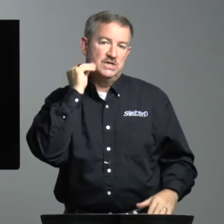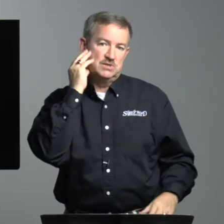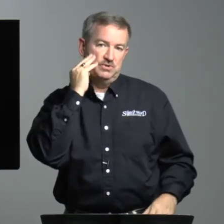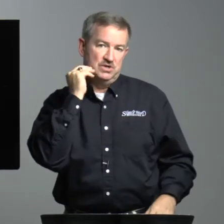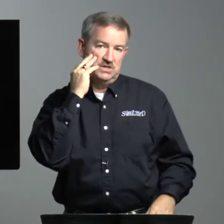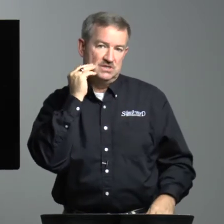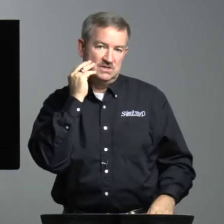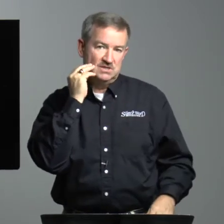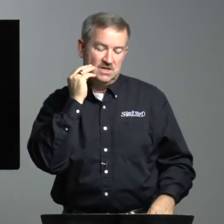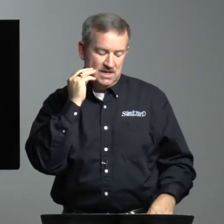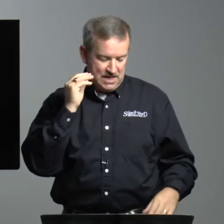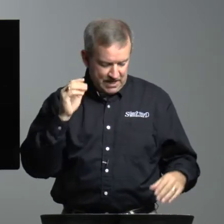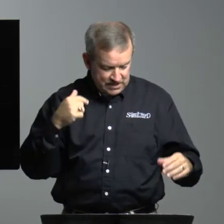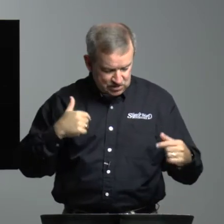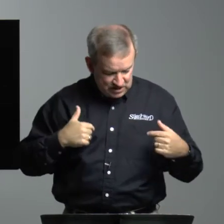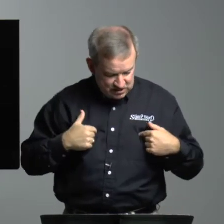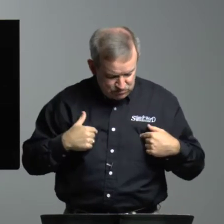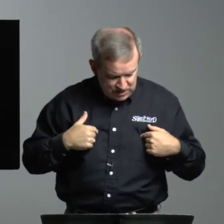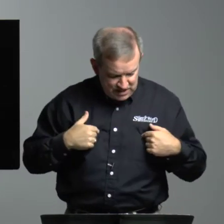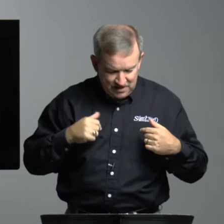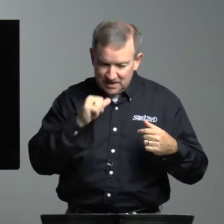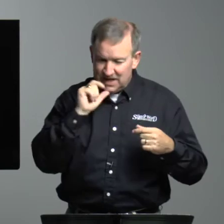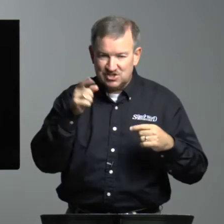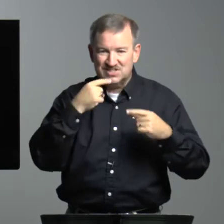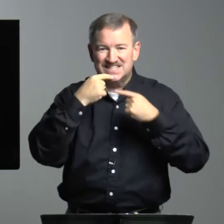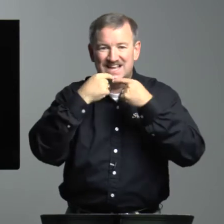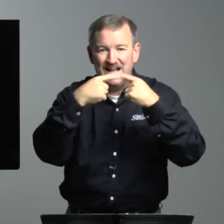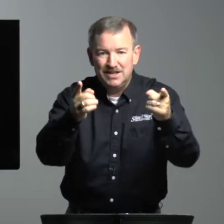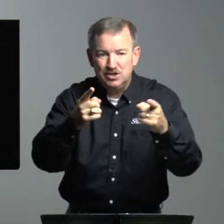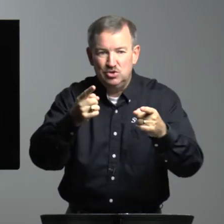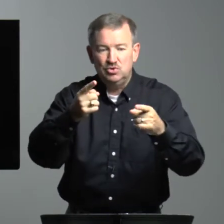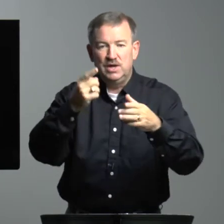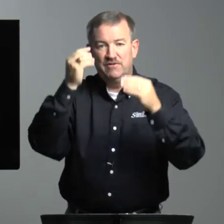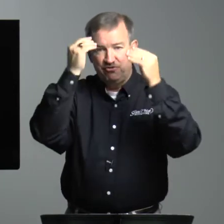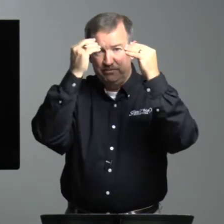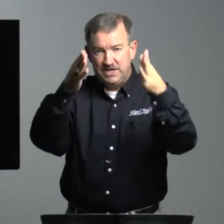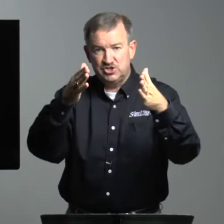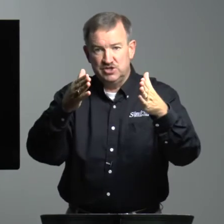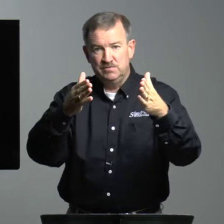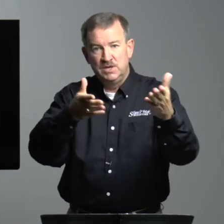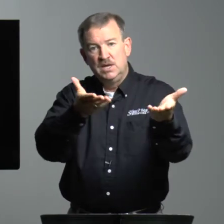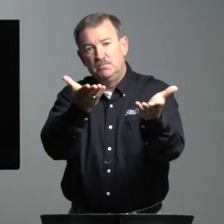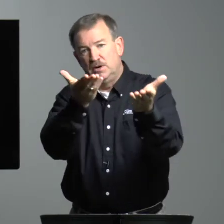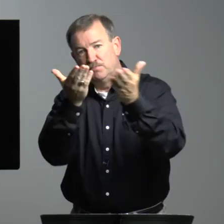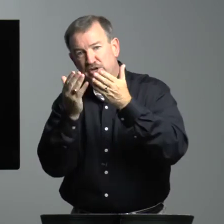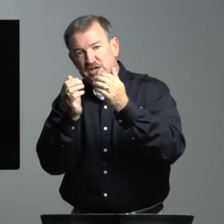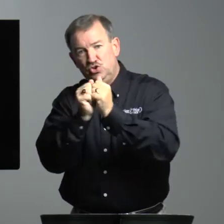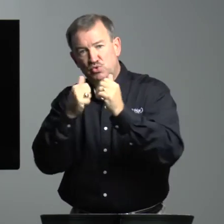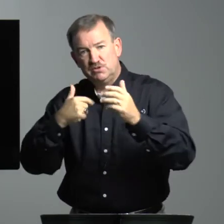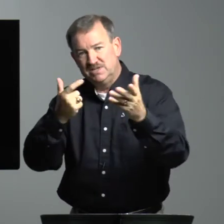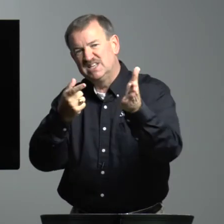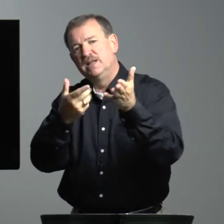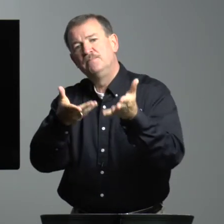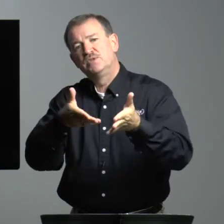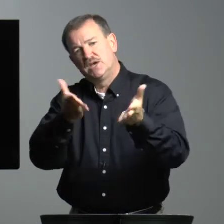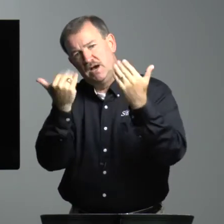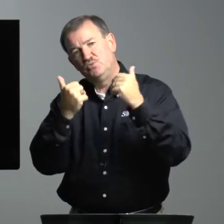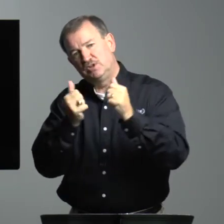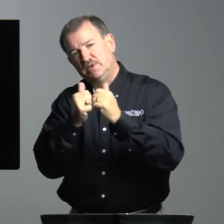experiences. It's it's me not just telling you information, but bringing you with me. You say, come with me.